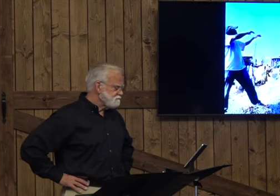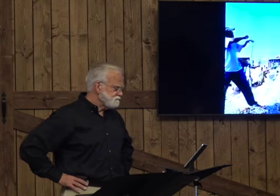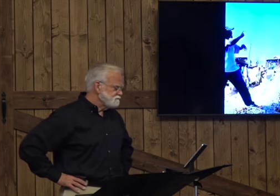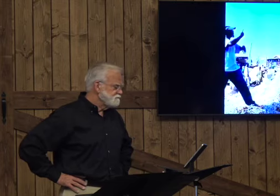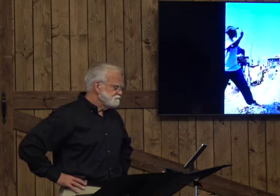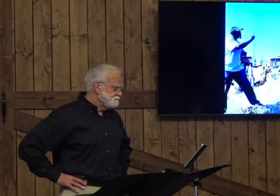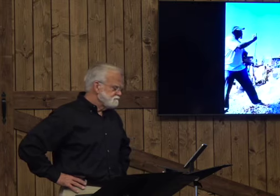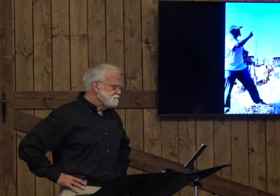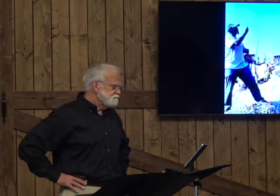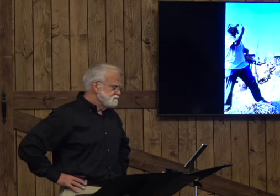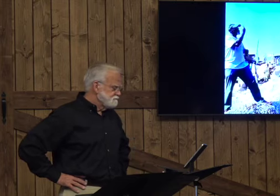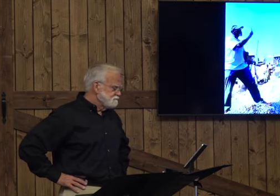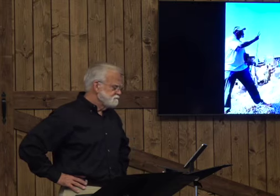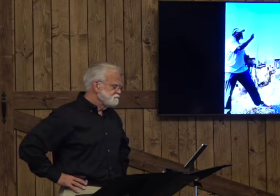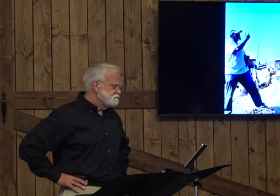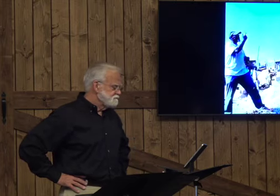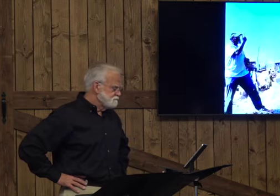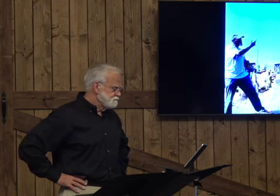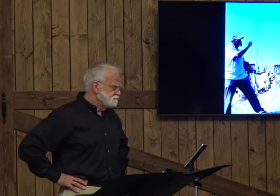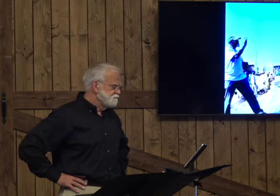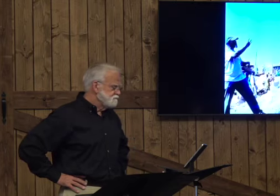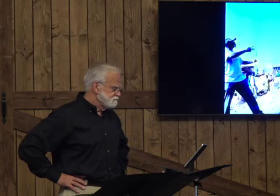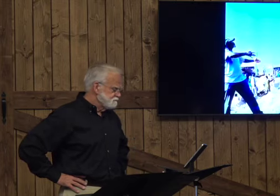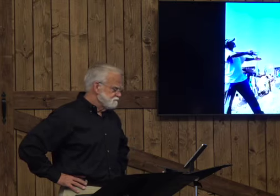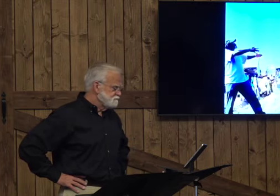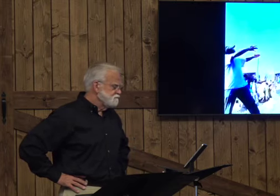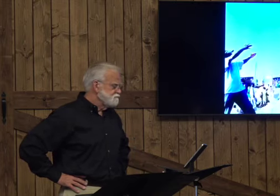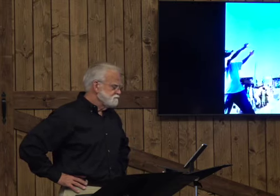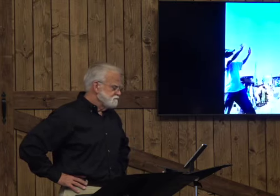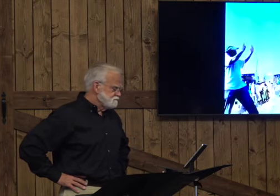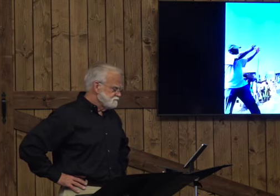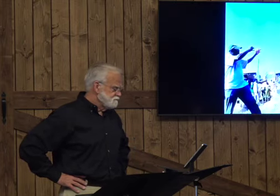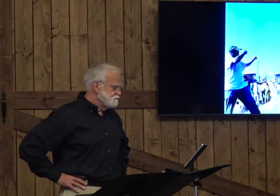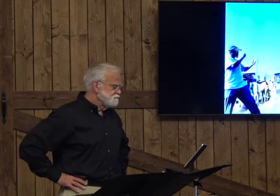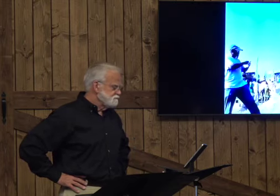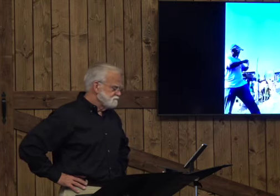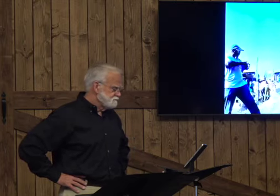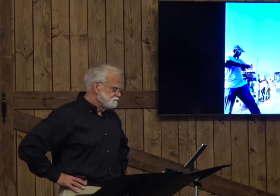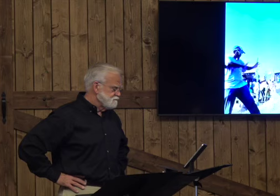-purpose building that will run four stories.